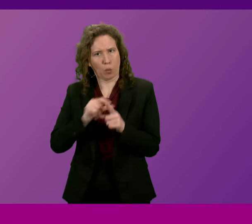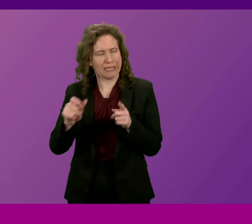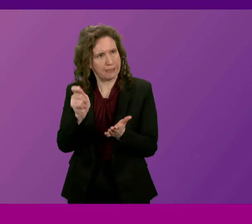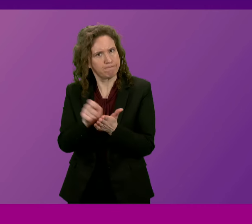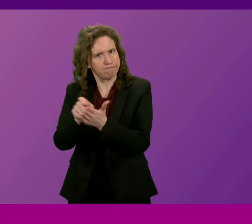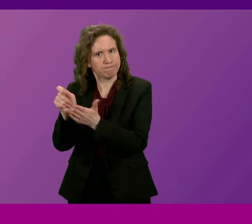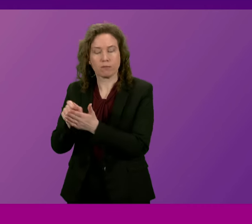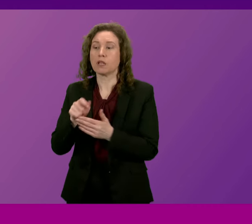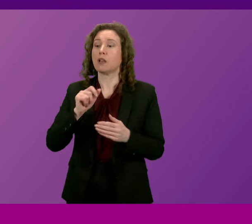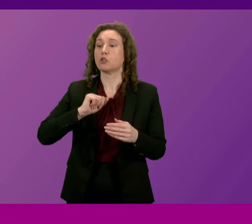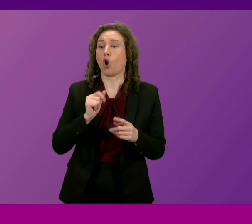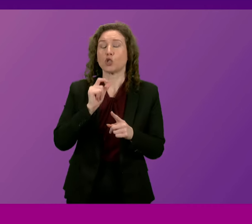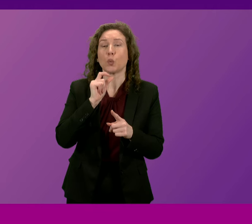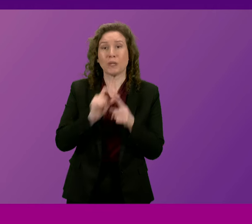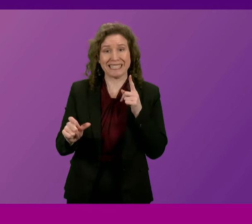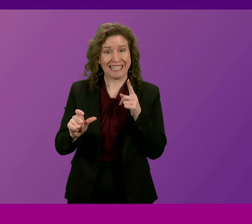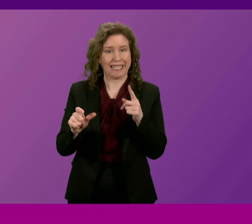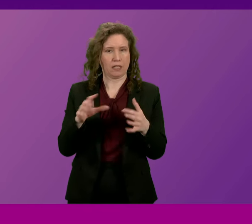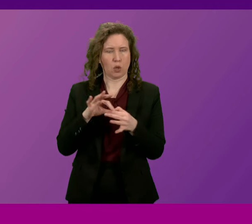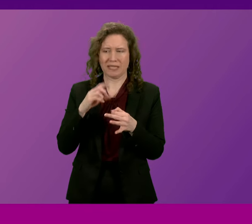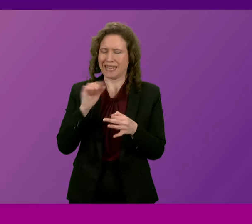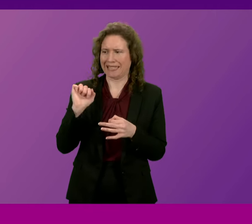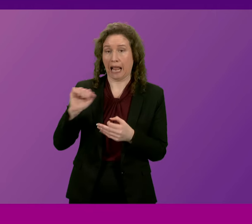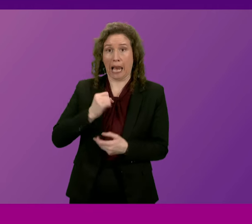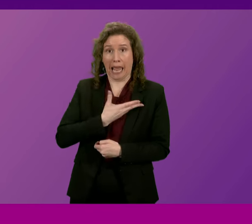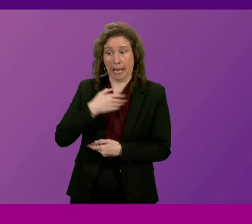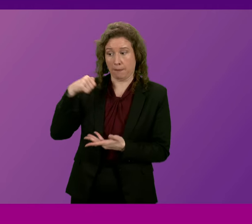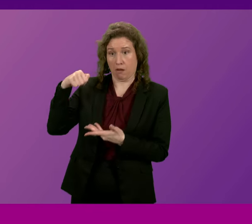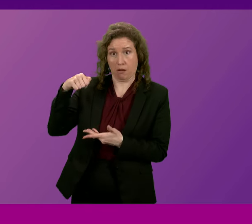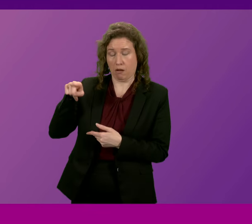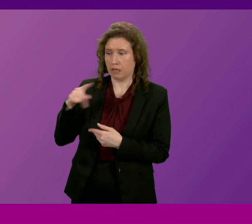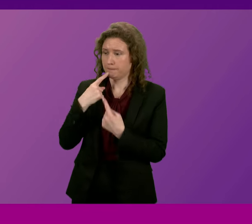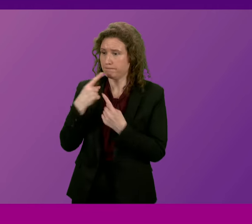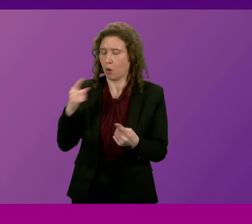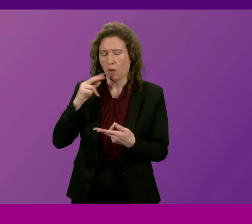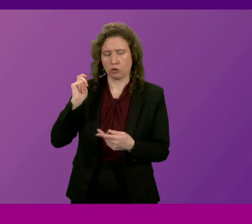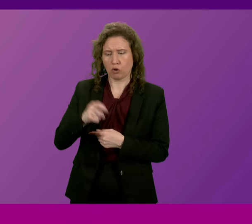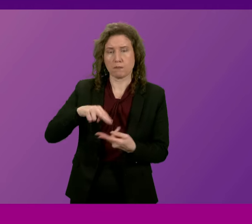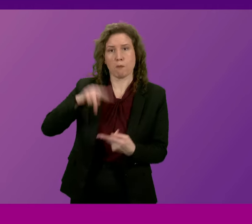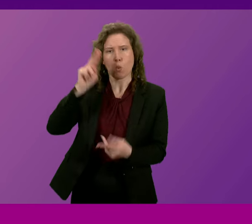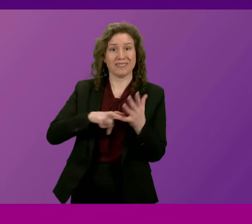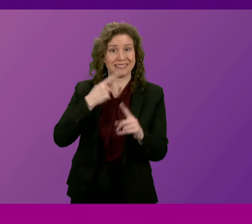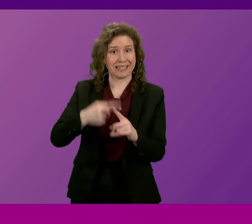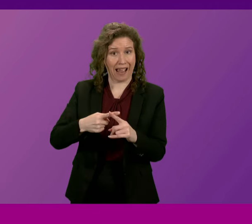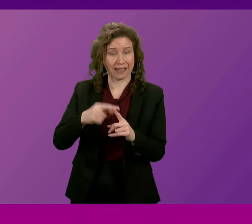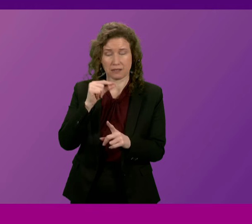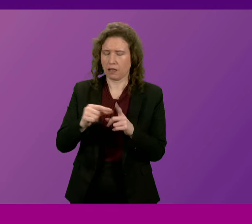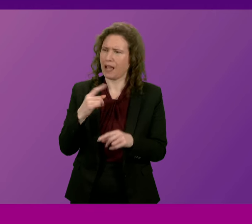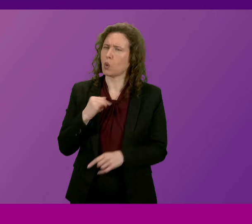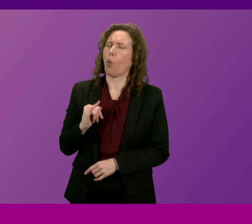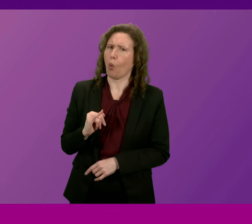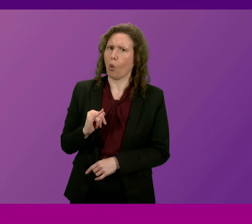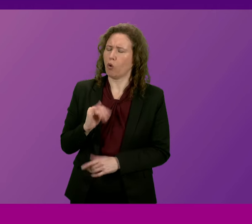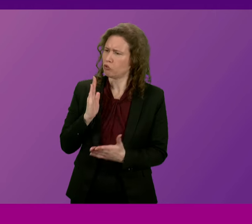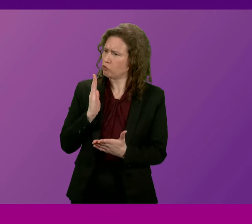Scotch Whisky Association has said that the Labour Chancellor's decision to further increase duty on Scotch whisky is a hammer blow,